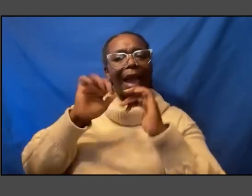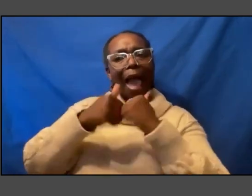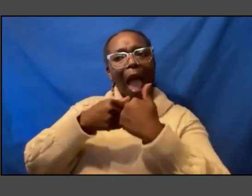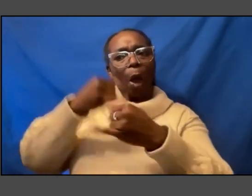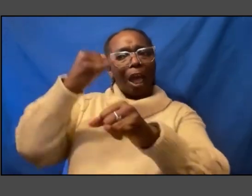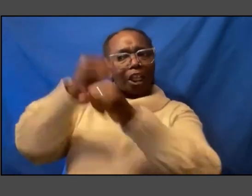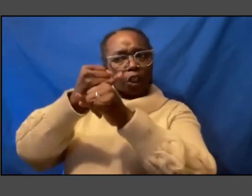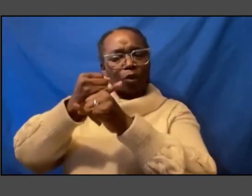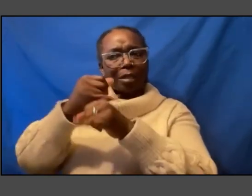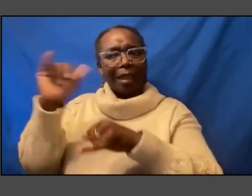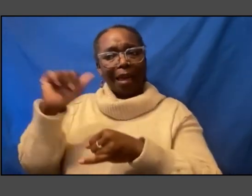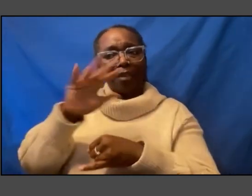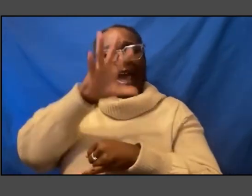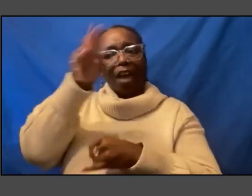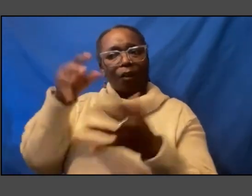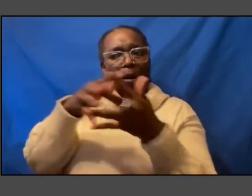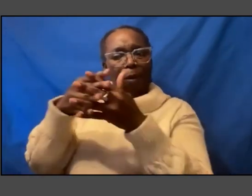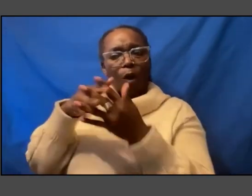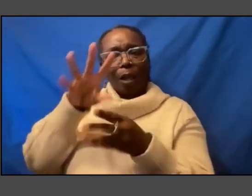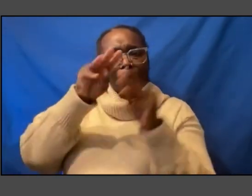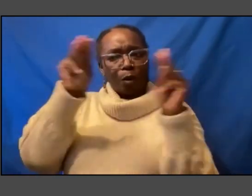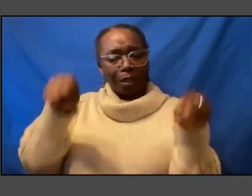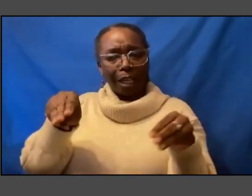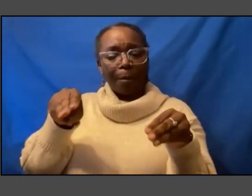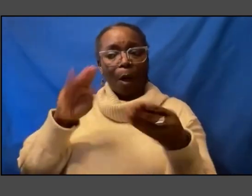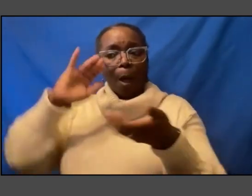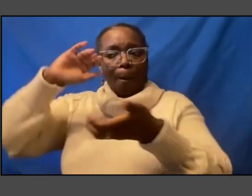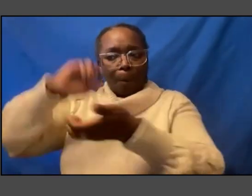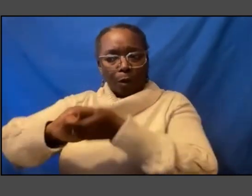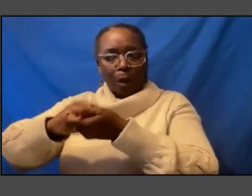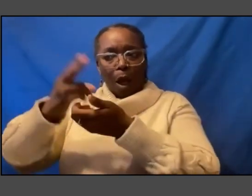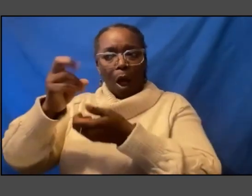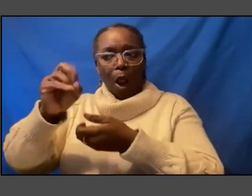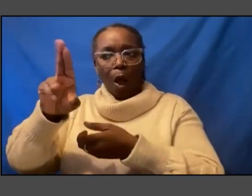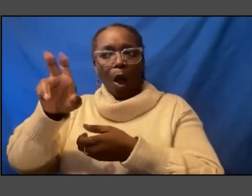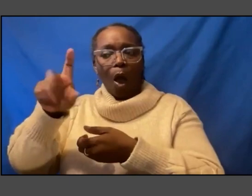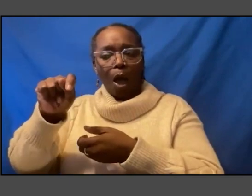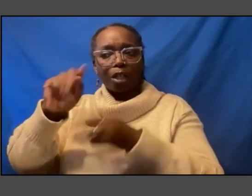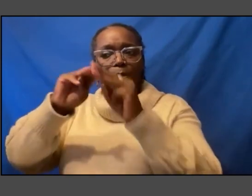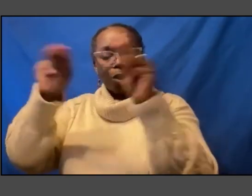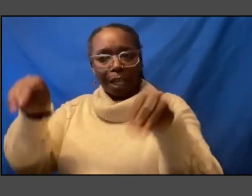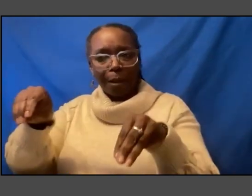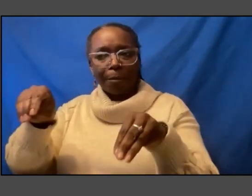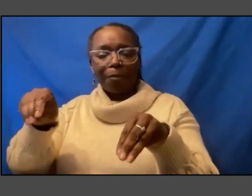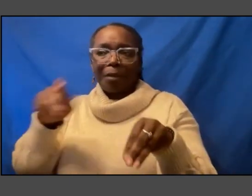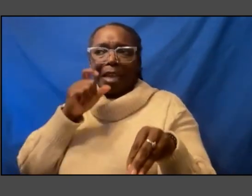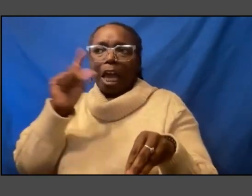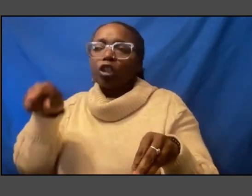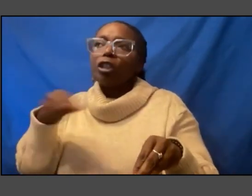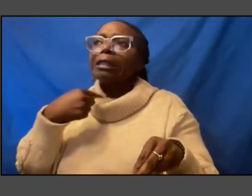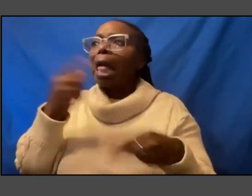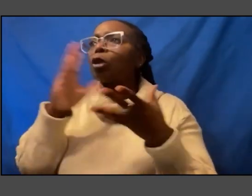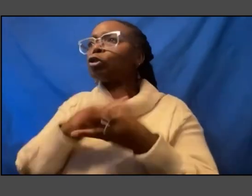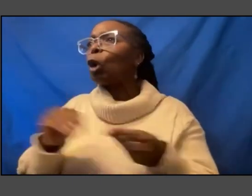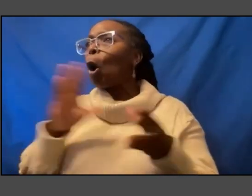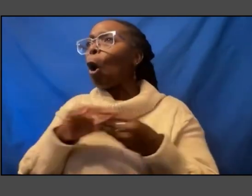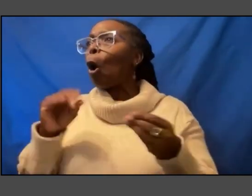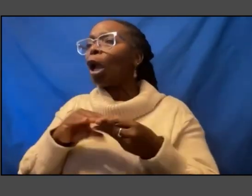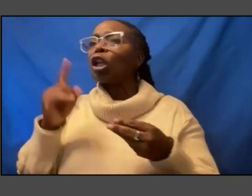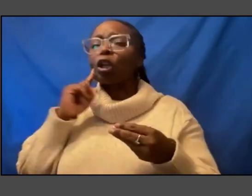museum partners with the holocaust museum to sort of not just tell a story but to raise fundamental questions about black jewish